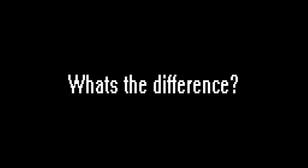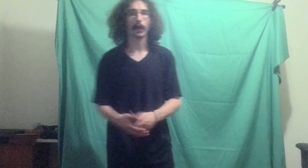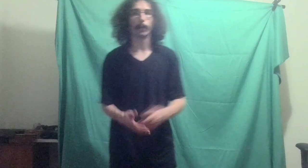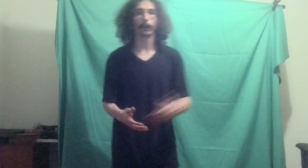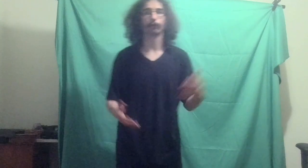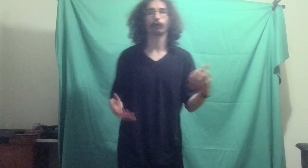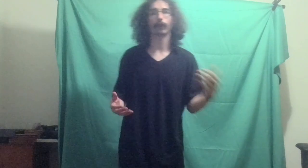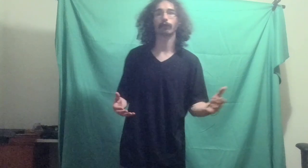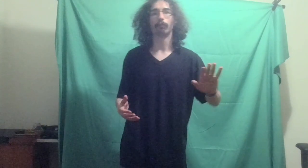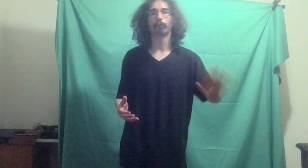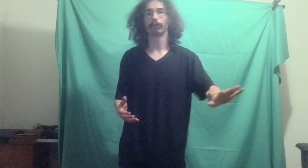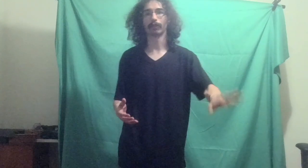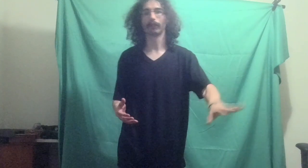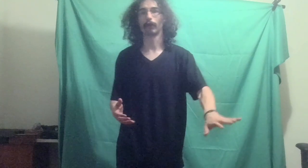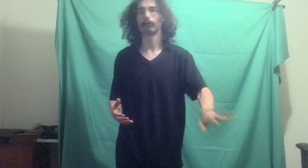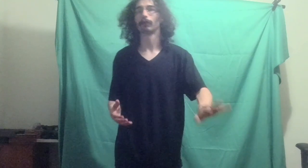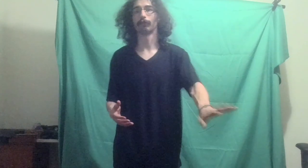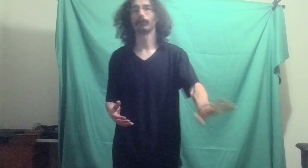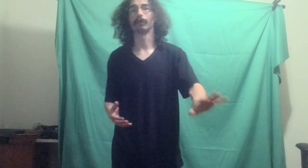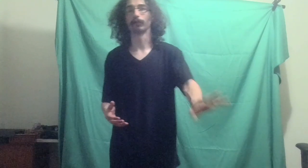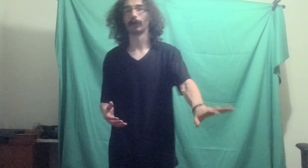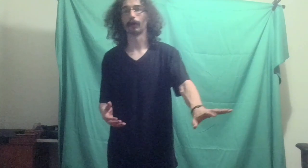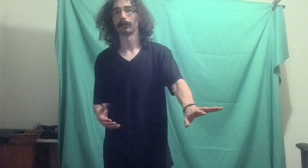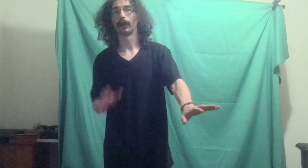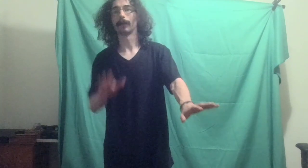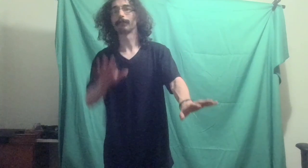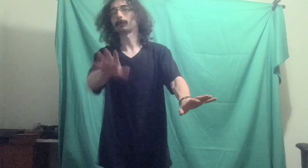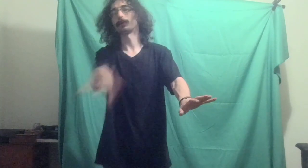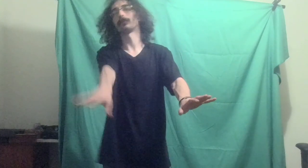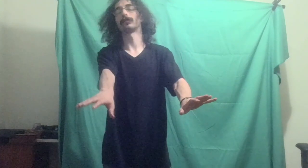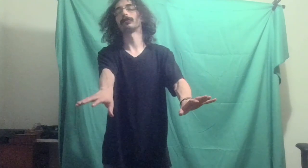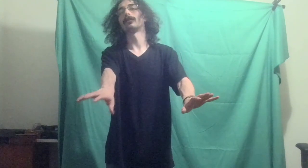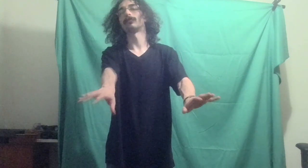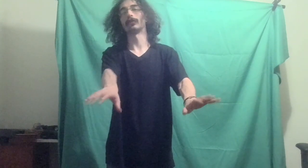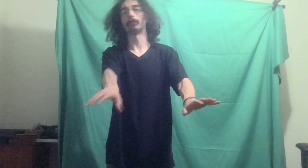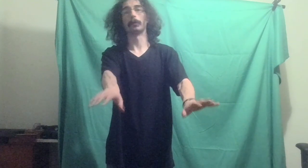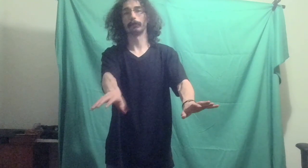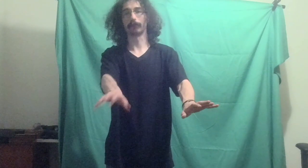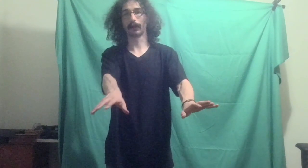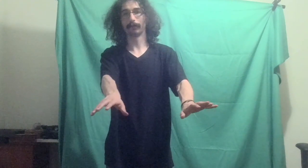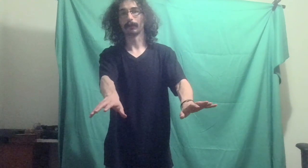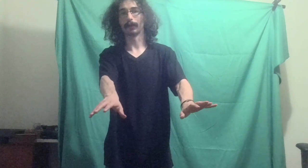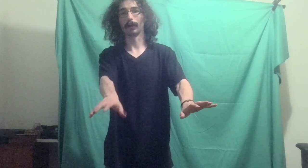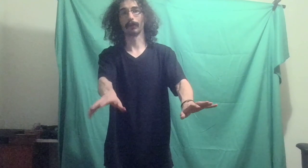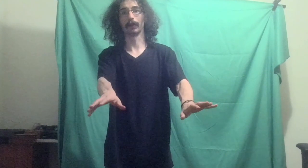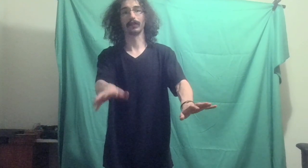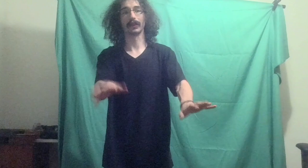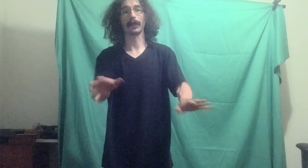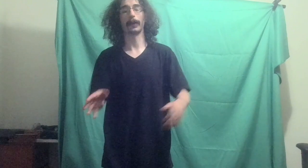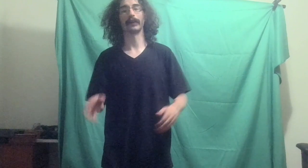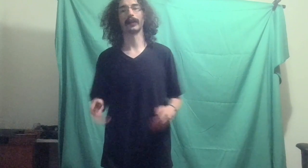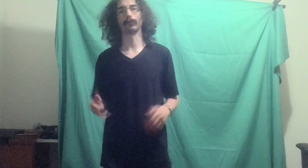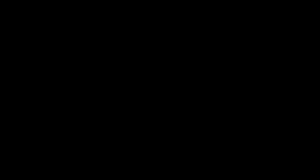Because creators put things out there for themselves. Influencers change people's lives, and think about the impact it has on them.